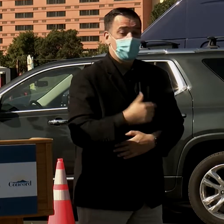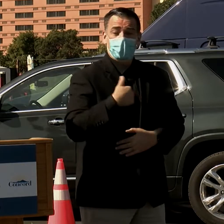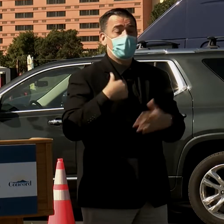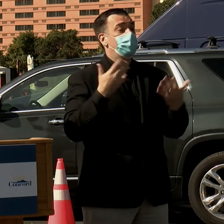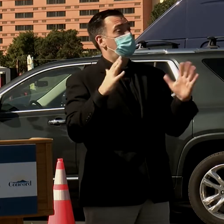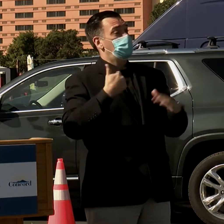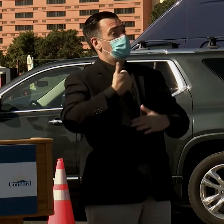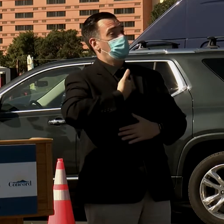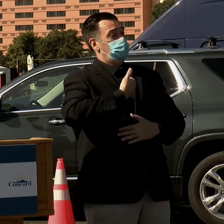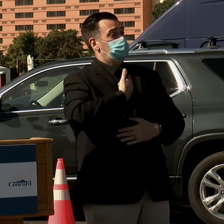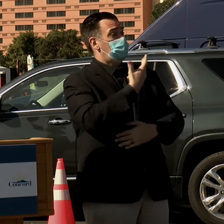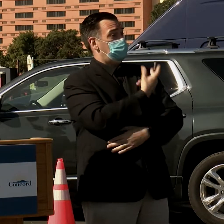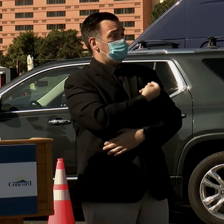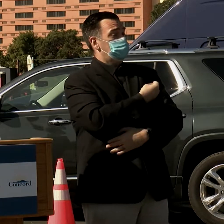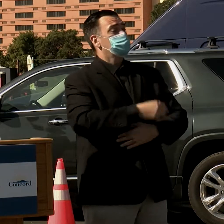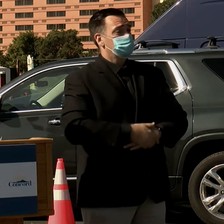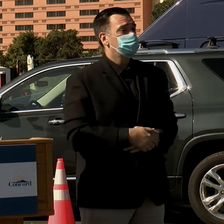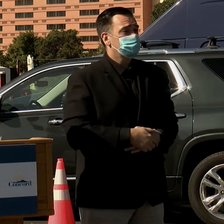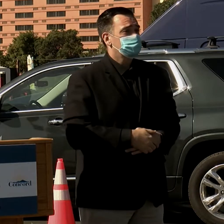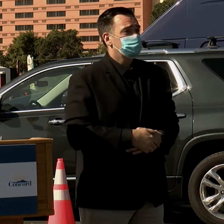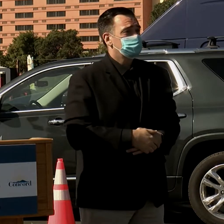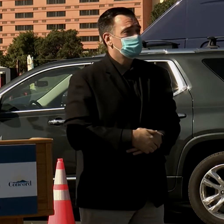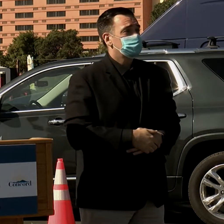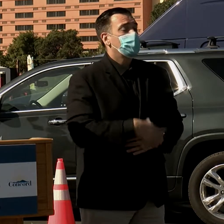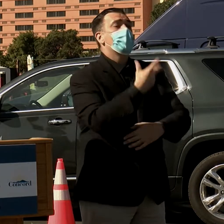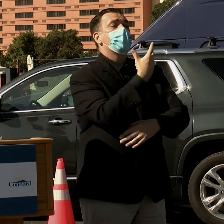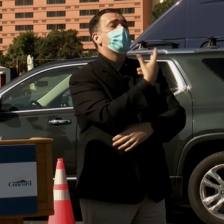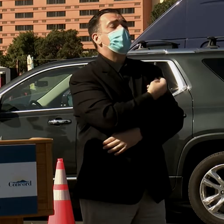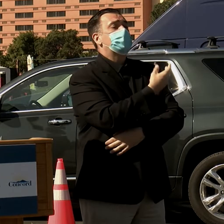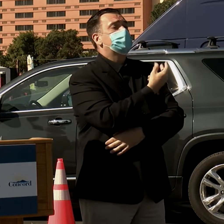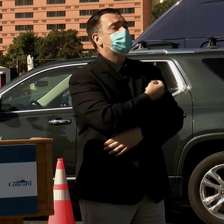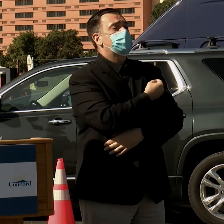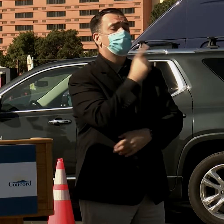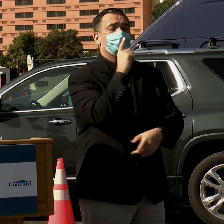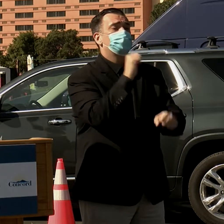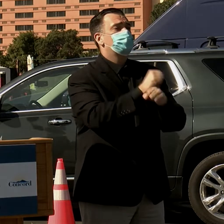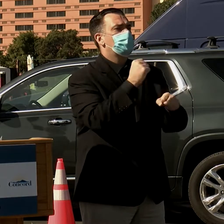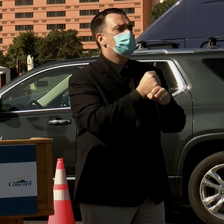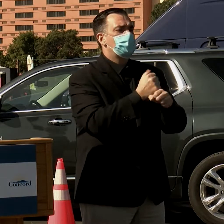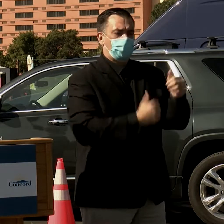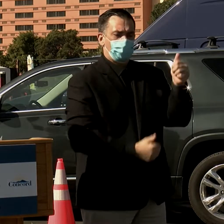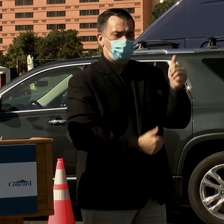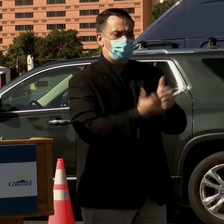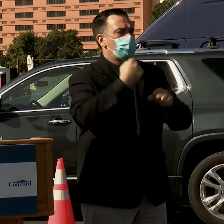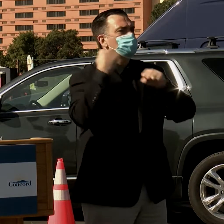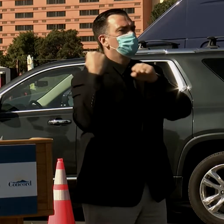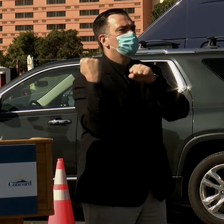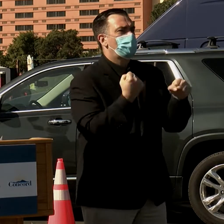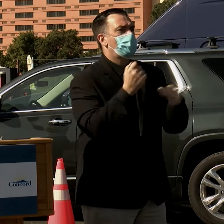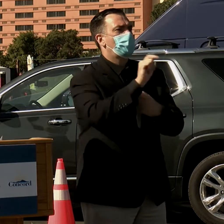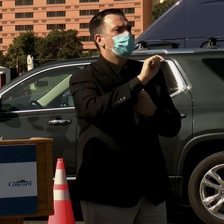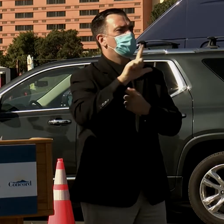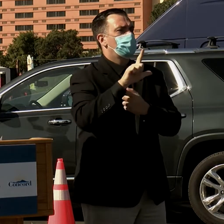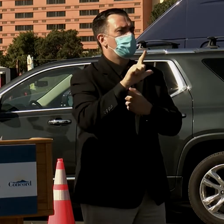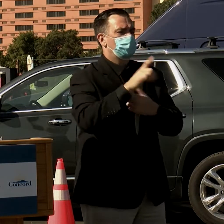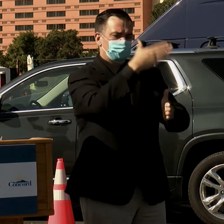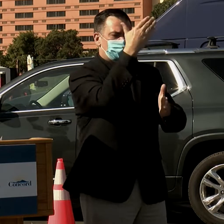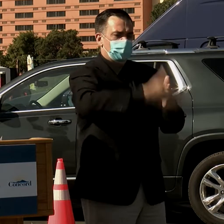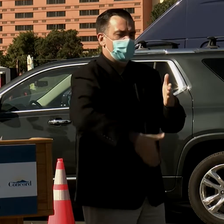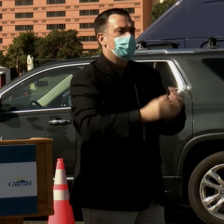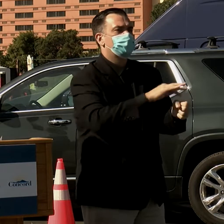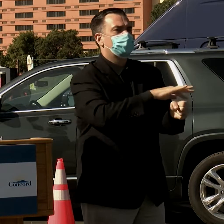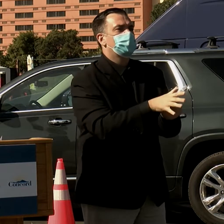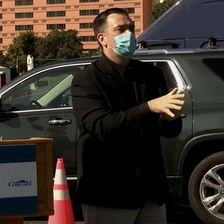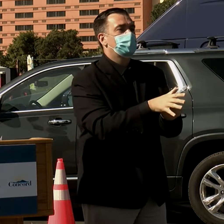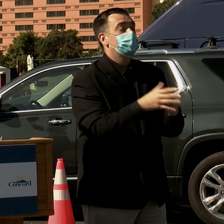already been vaccinated myself. These vaccines are our strongest tool to end the pandemic. Today